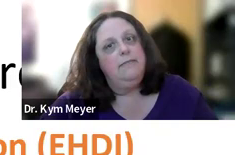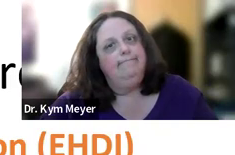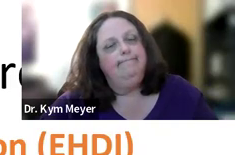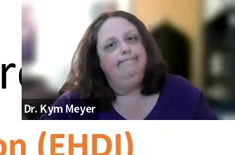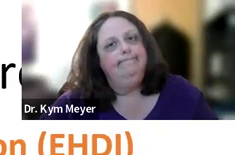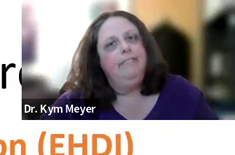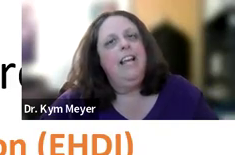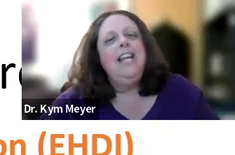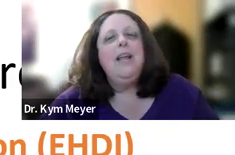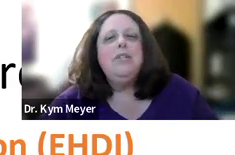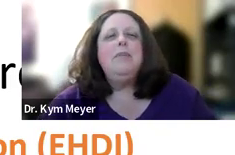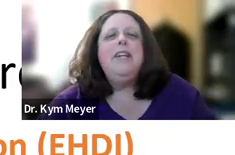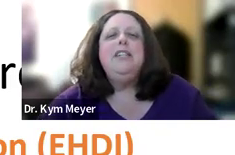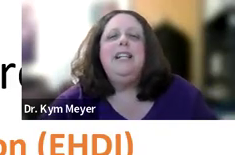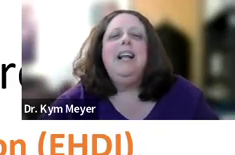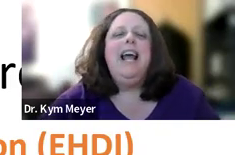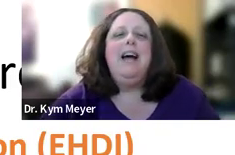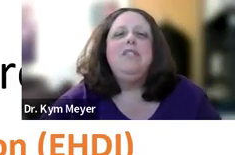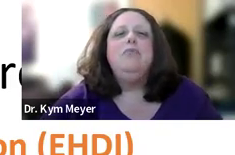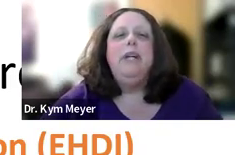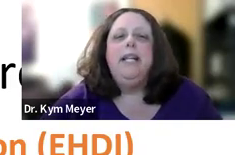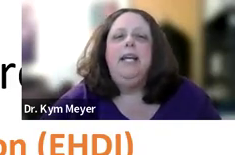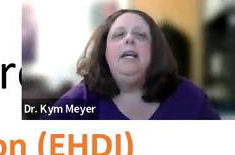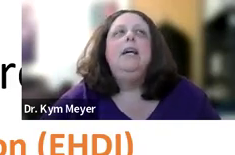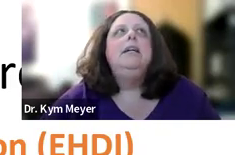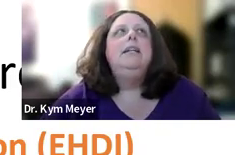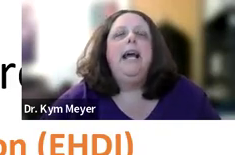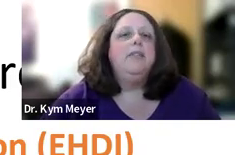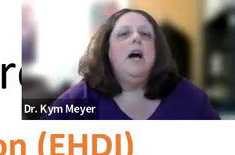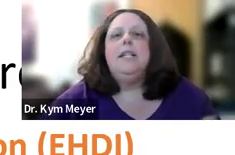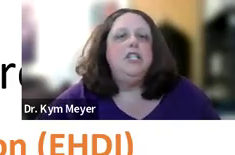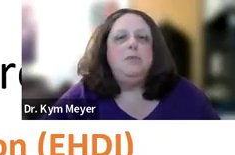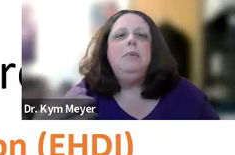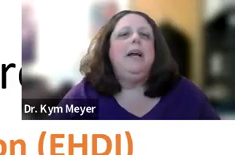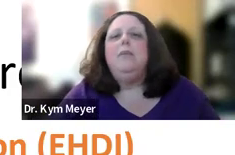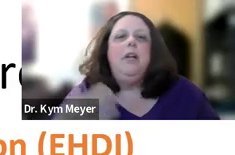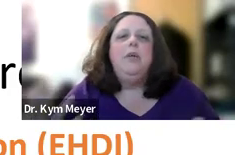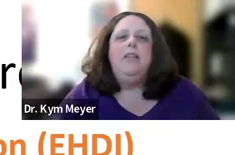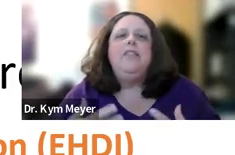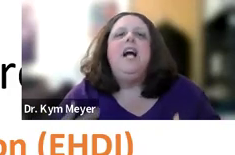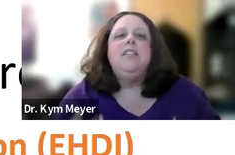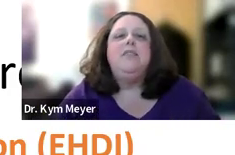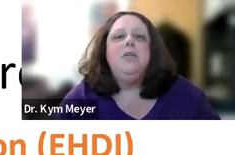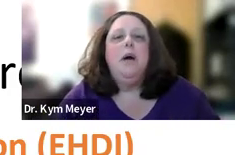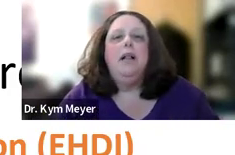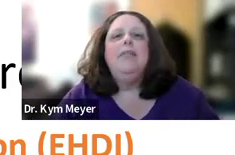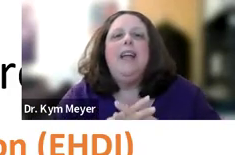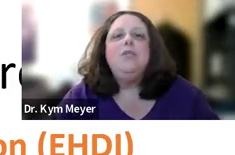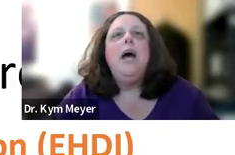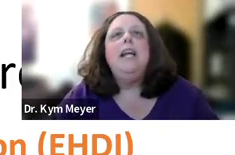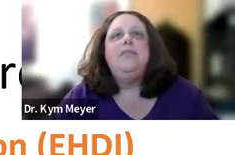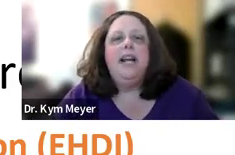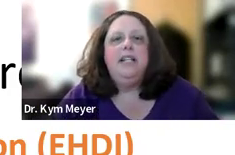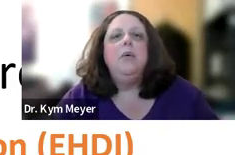deprivation. Now, language deprivation can have some really negative connotations. People like, you know, if it's not defined well.